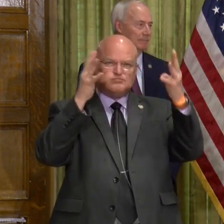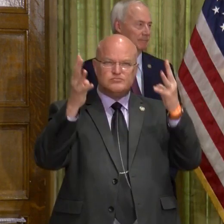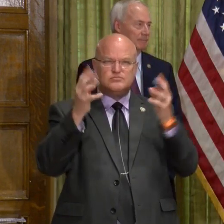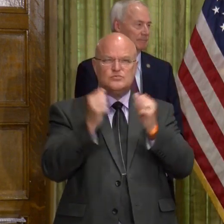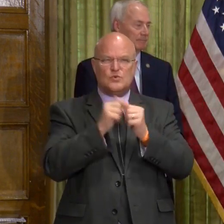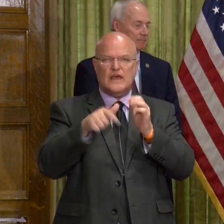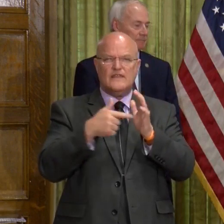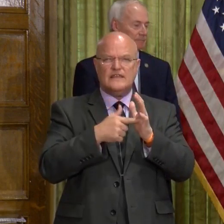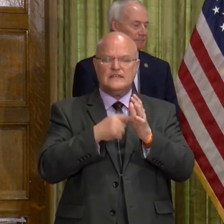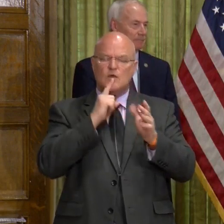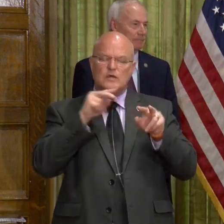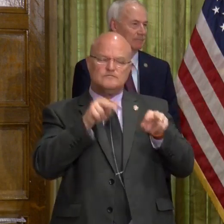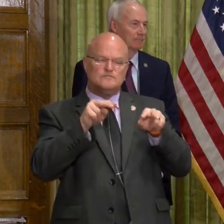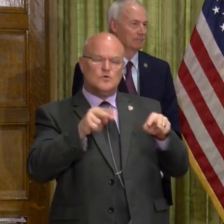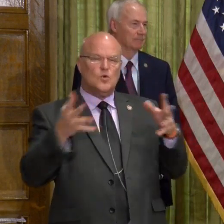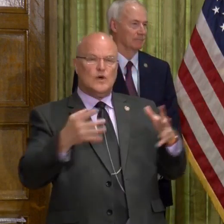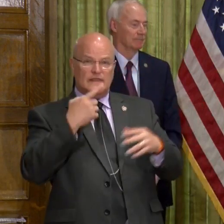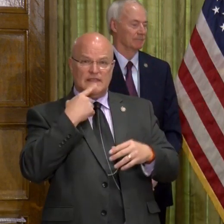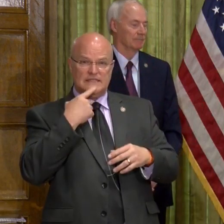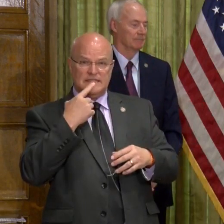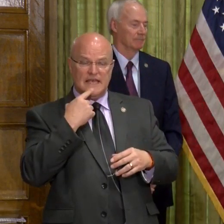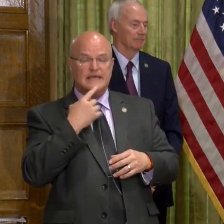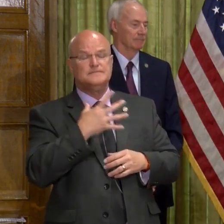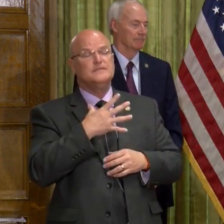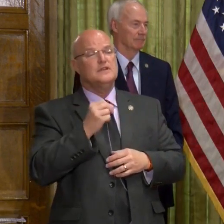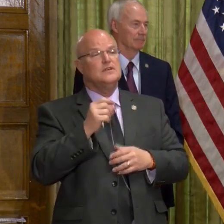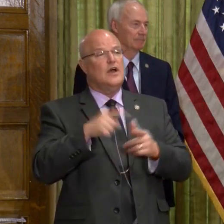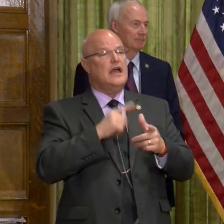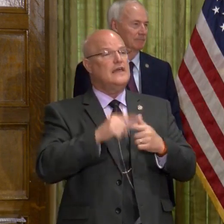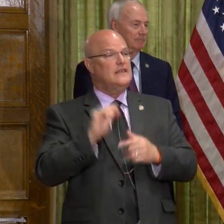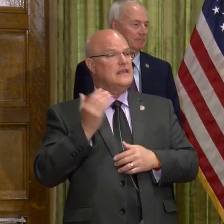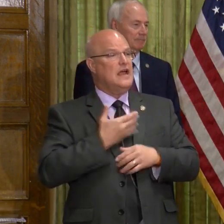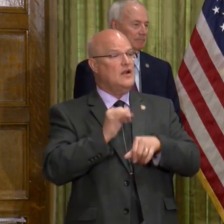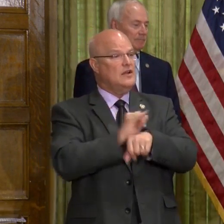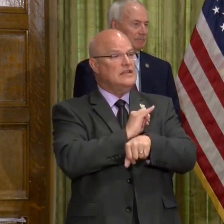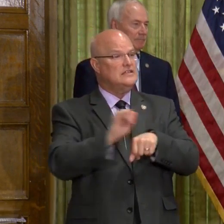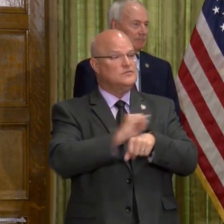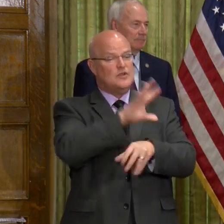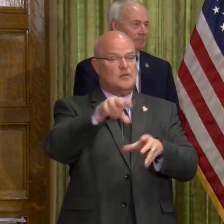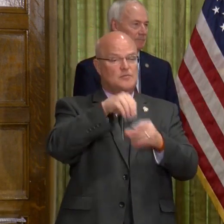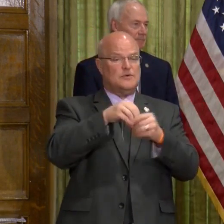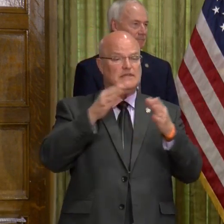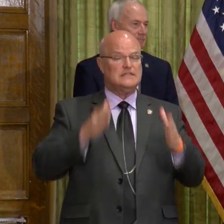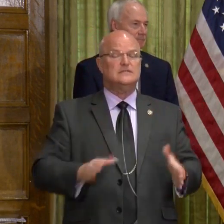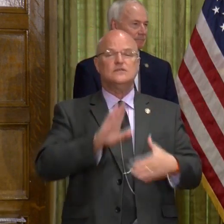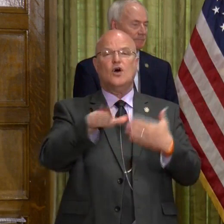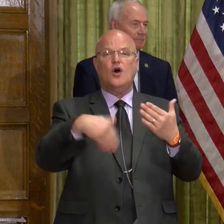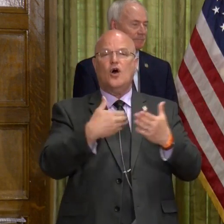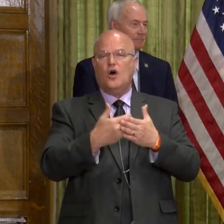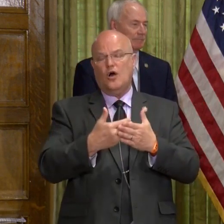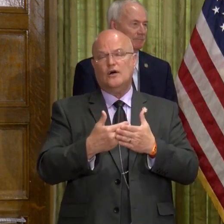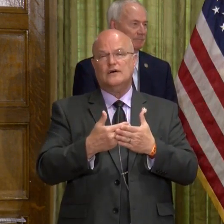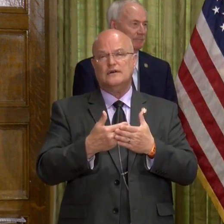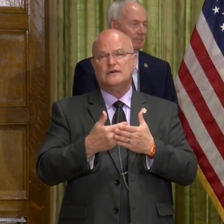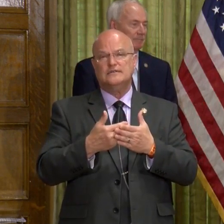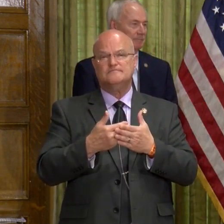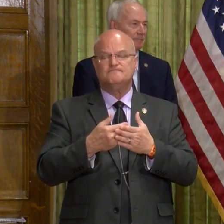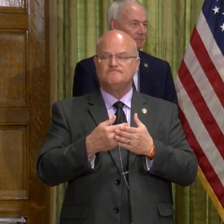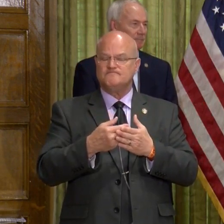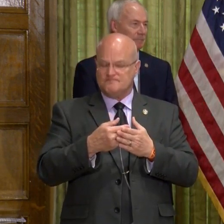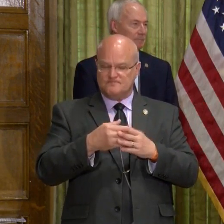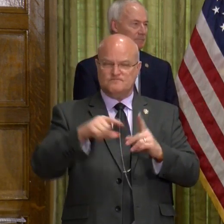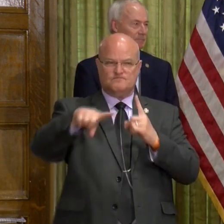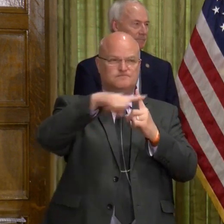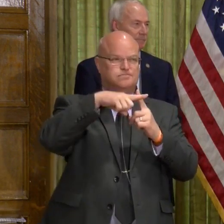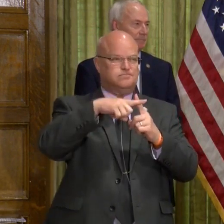governing a lot of what they say. And then our industry participants are all being very proactive